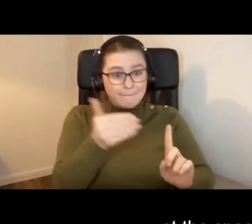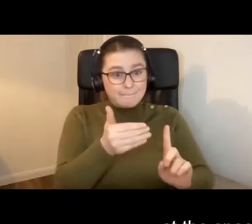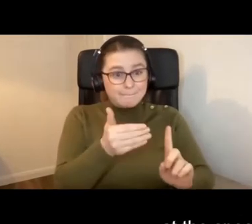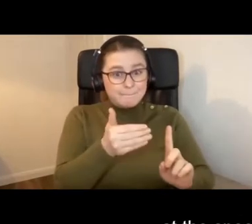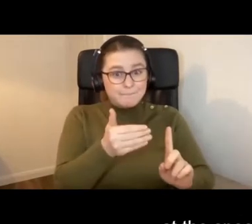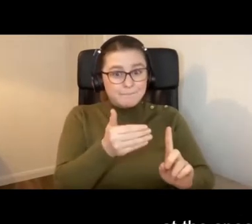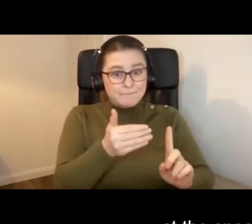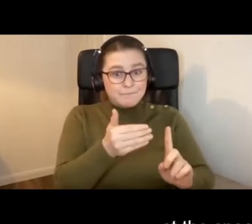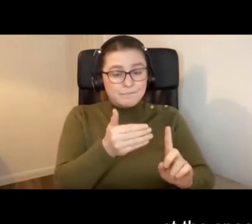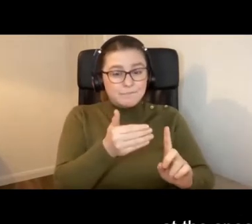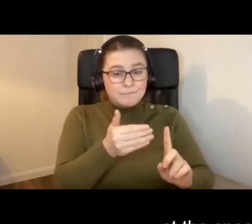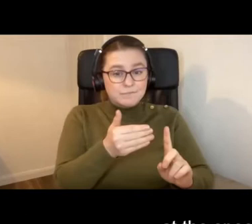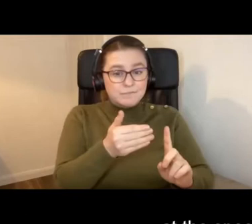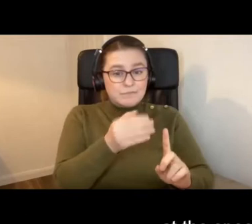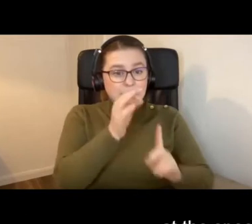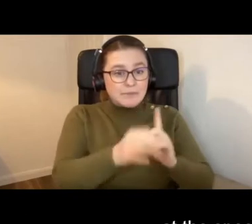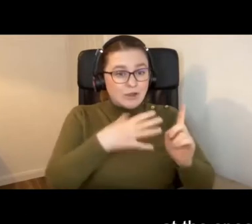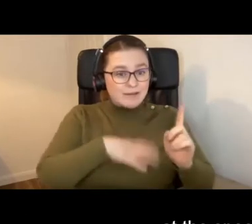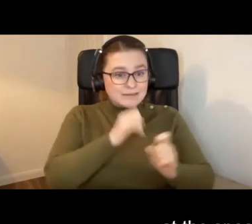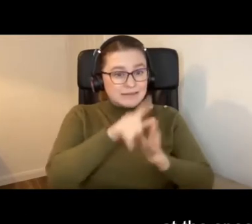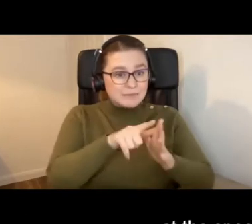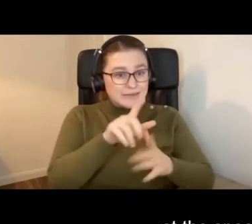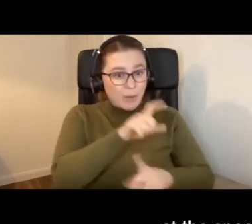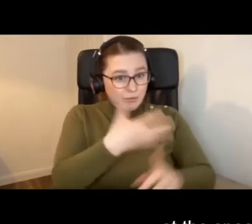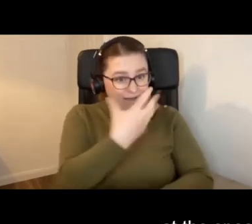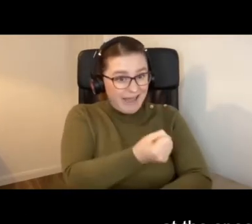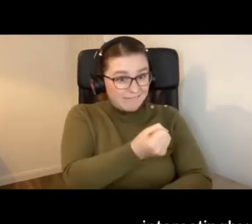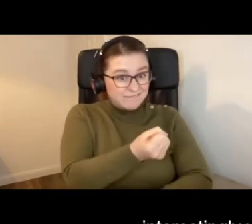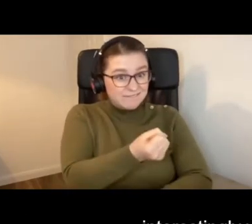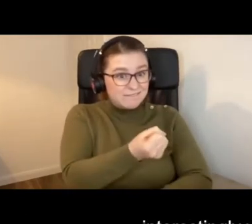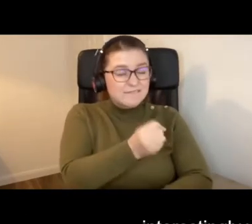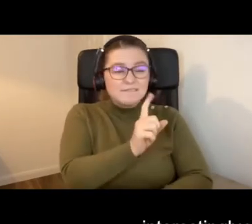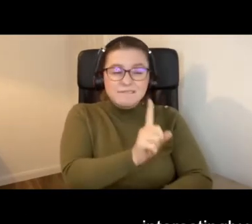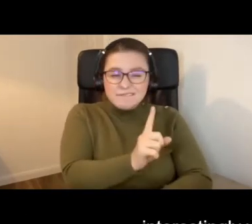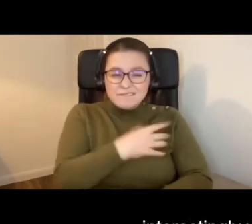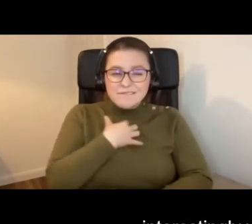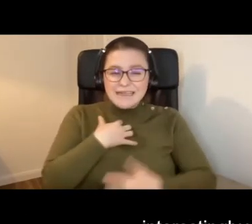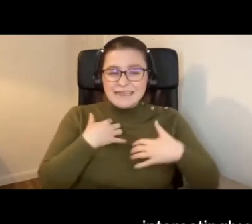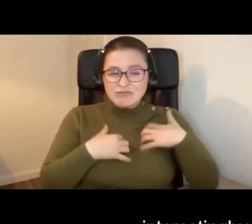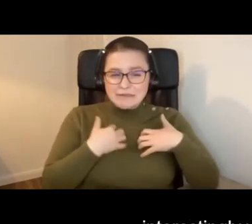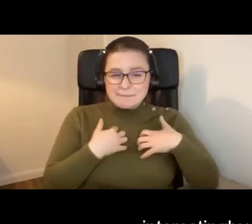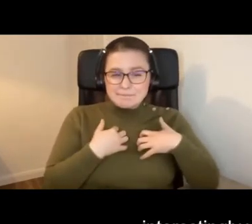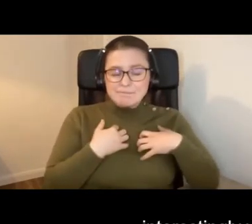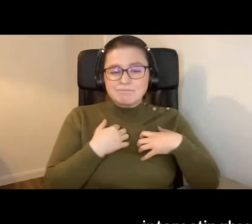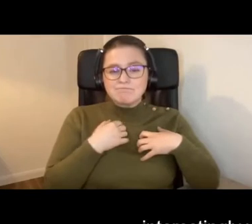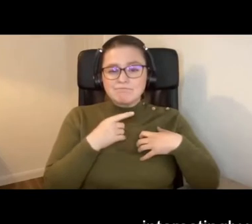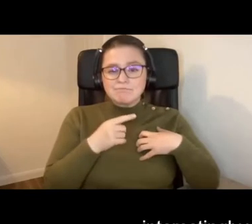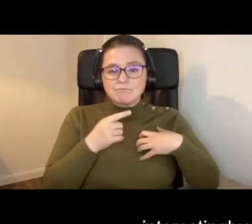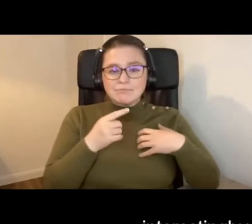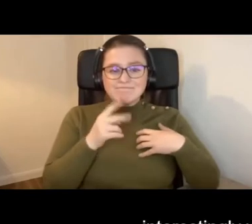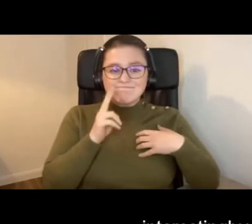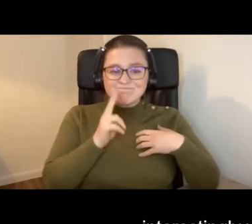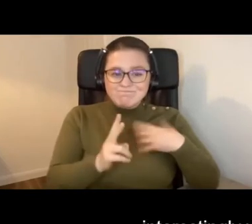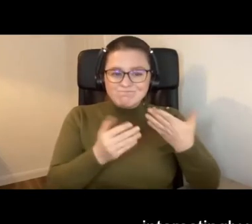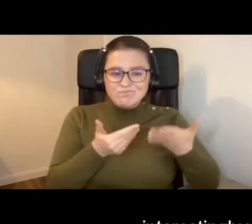the special needs and disability community. But interestingly, we find time and time again